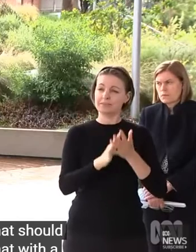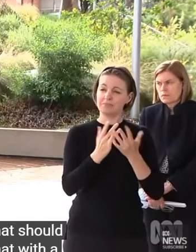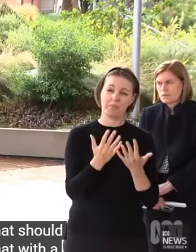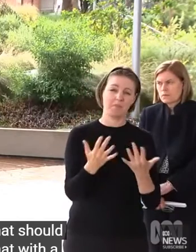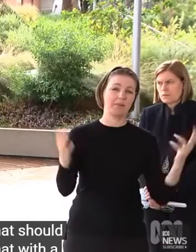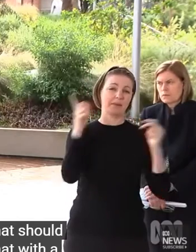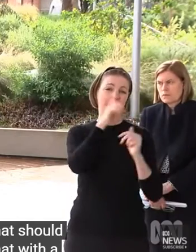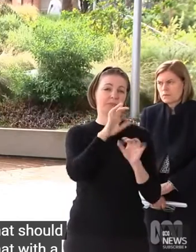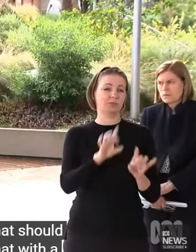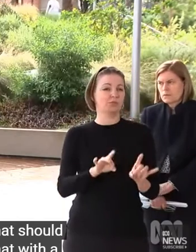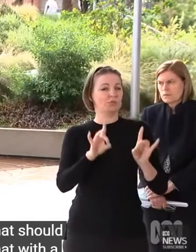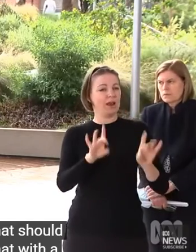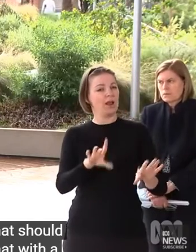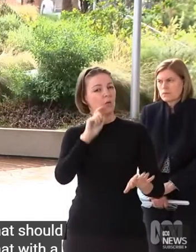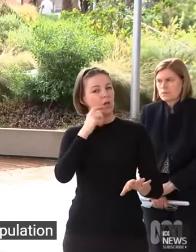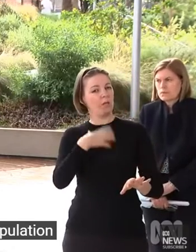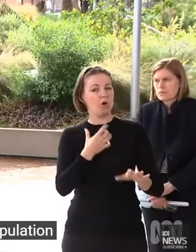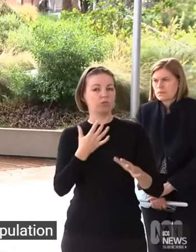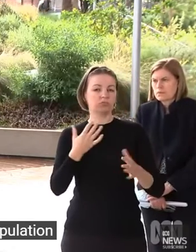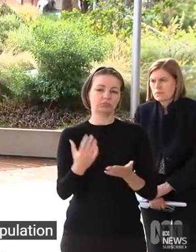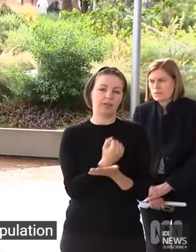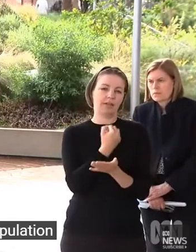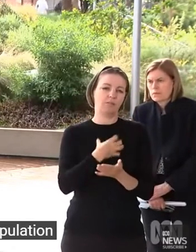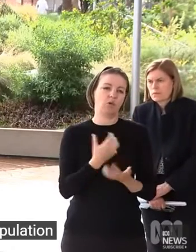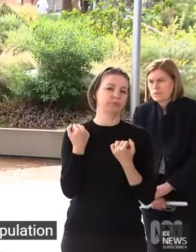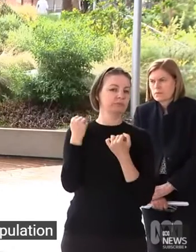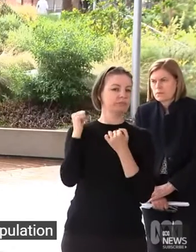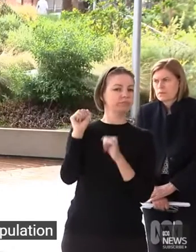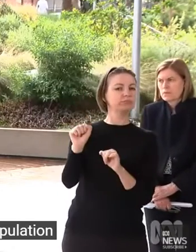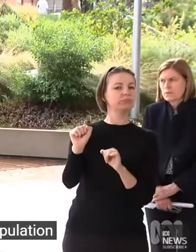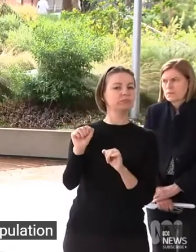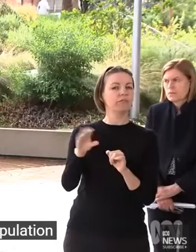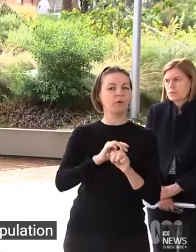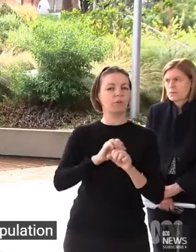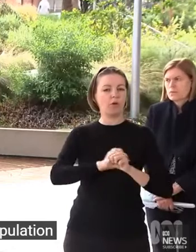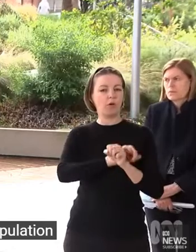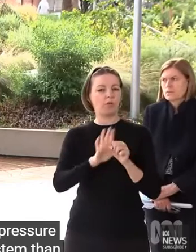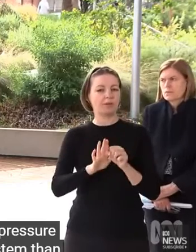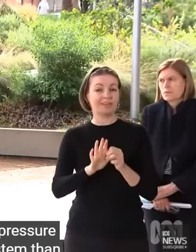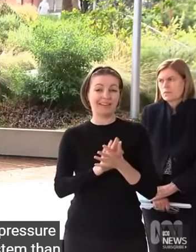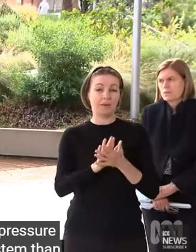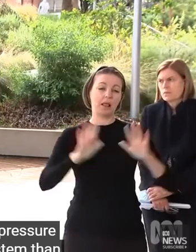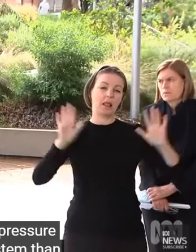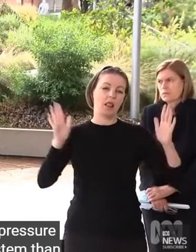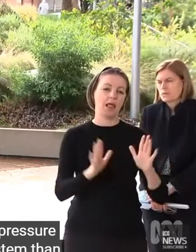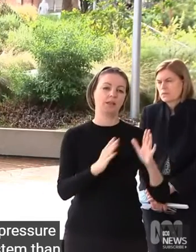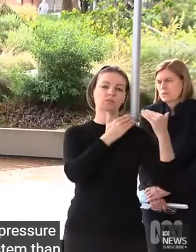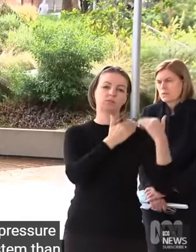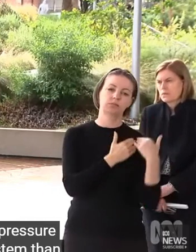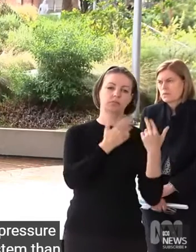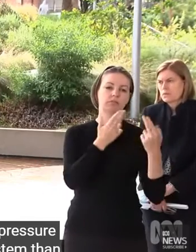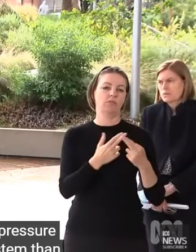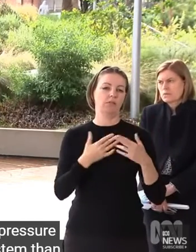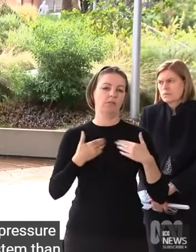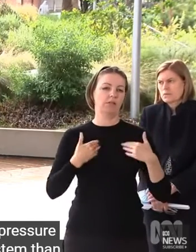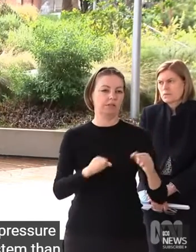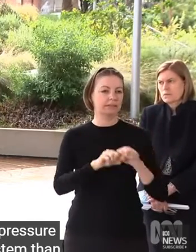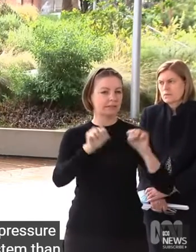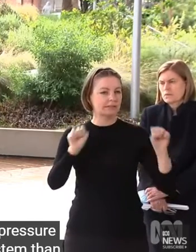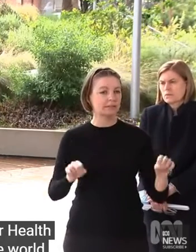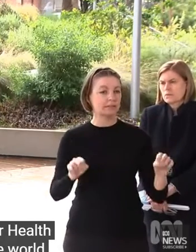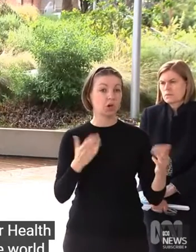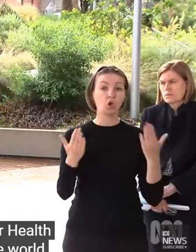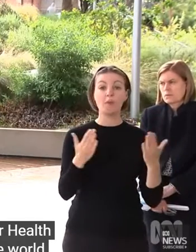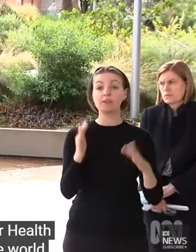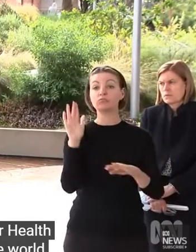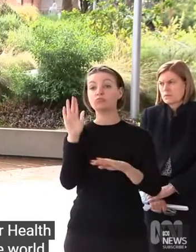there will naturally be less pressure on our health system than other areas or other health systems around the world because people, our people